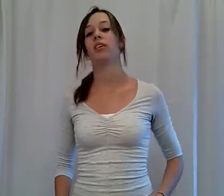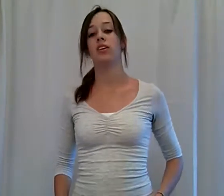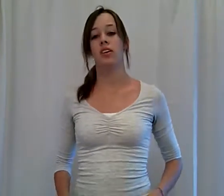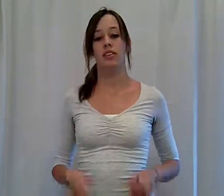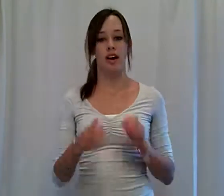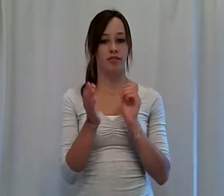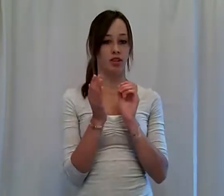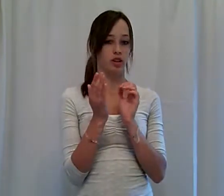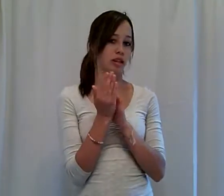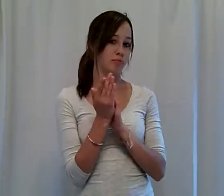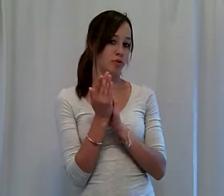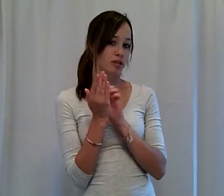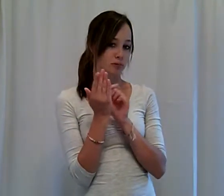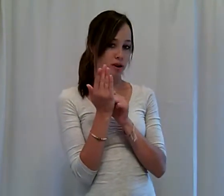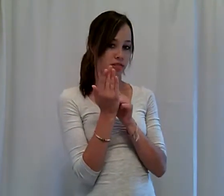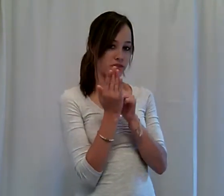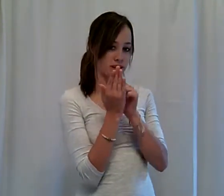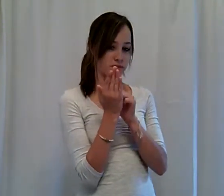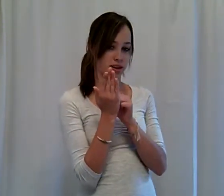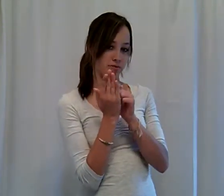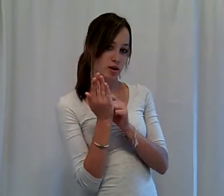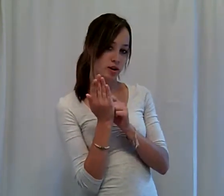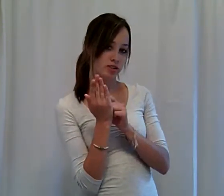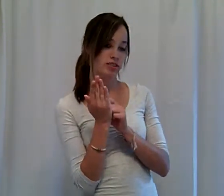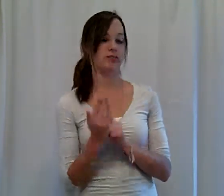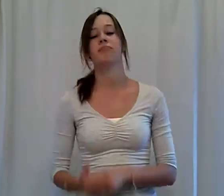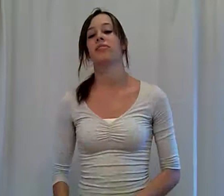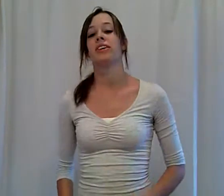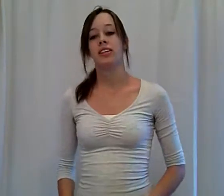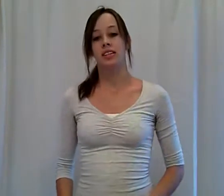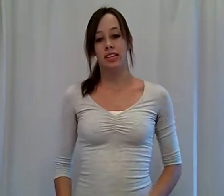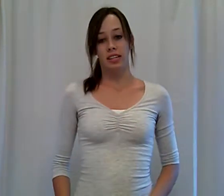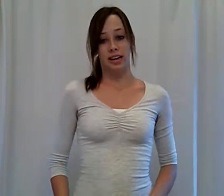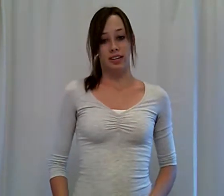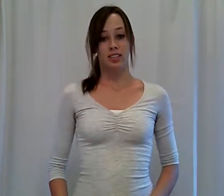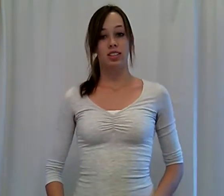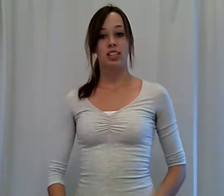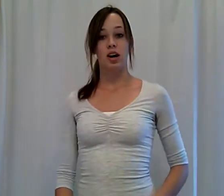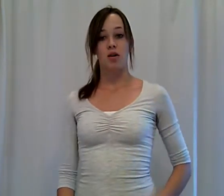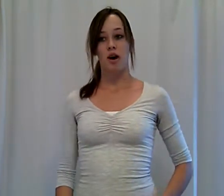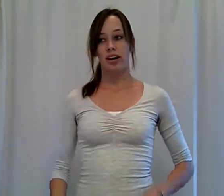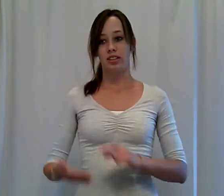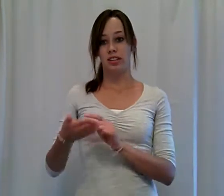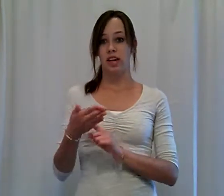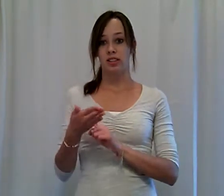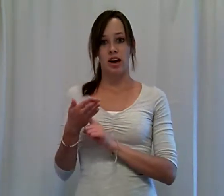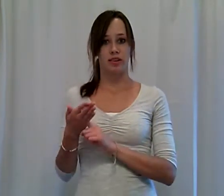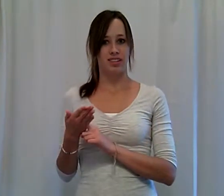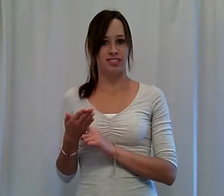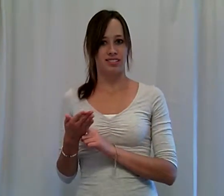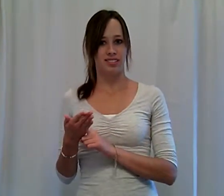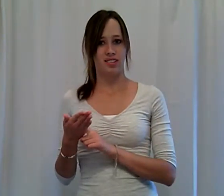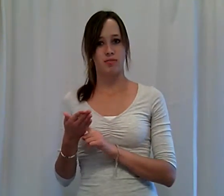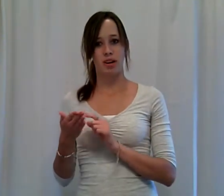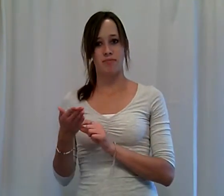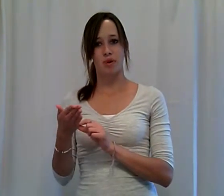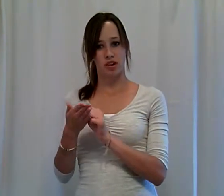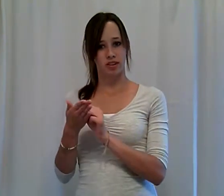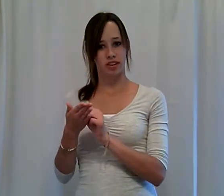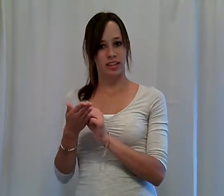they have a little clipboard and their pen and I'm making marks. Yeah. So that's how it is. You make a mark like